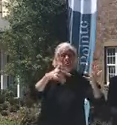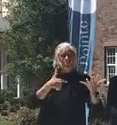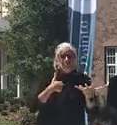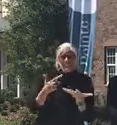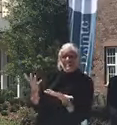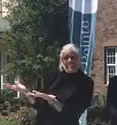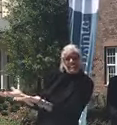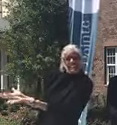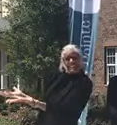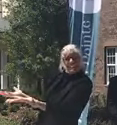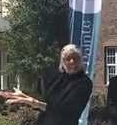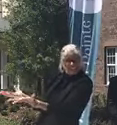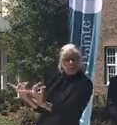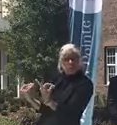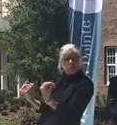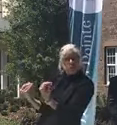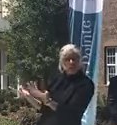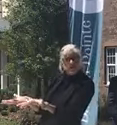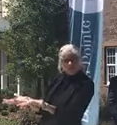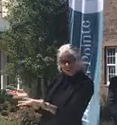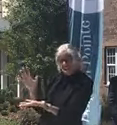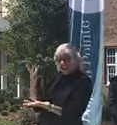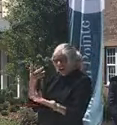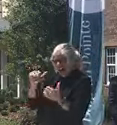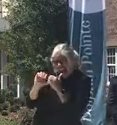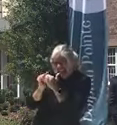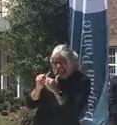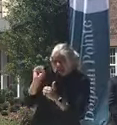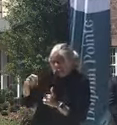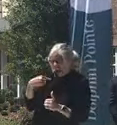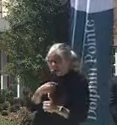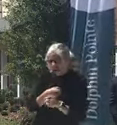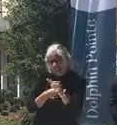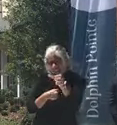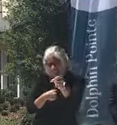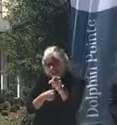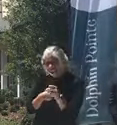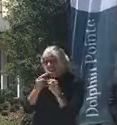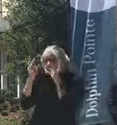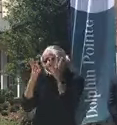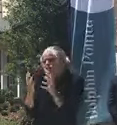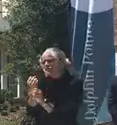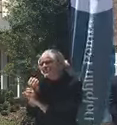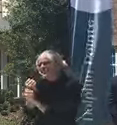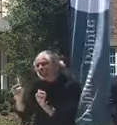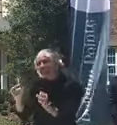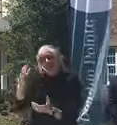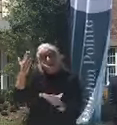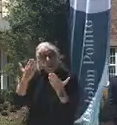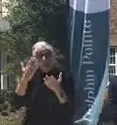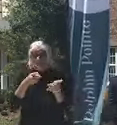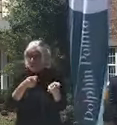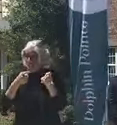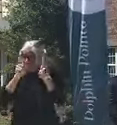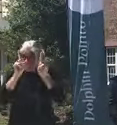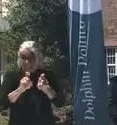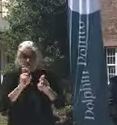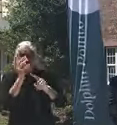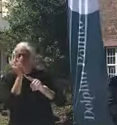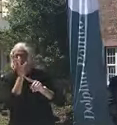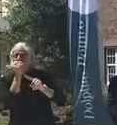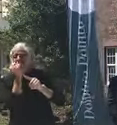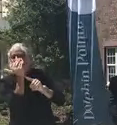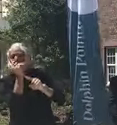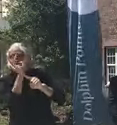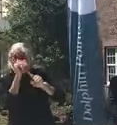figure out a way where we can bring in visitors safely. Maybe that means they do a rapid test before they go in. Maybe some of the ones that have